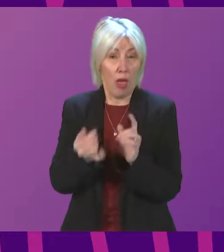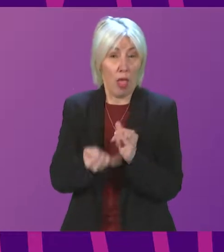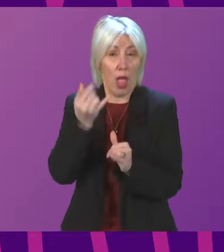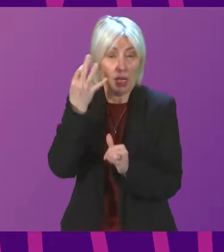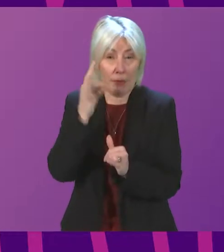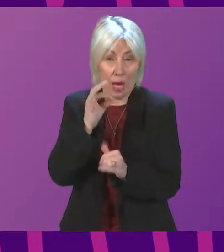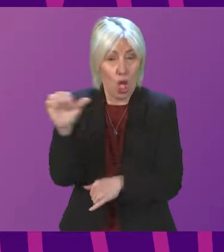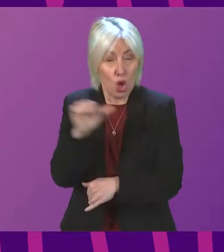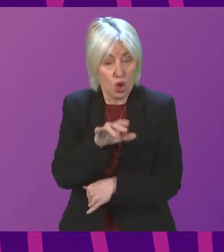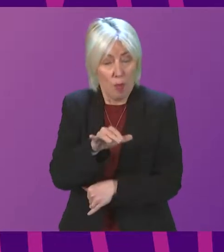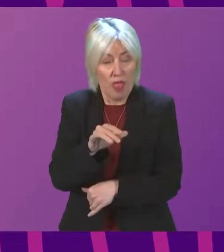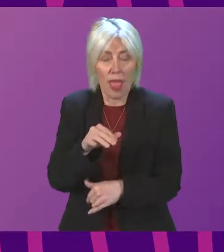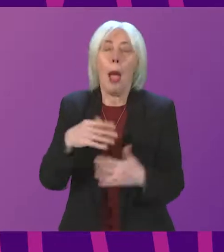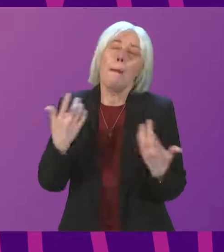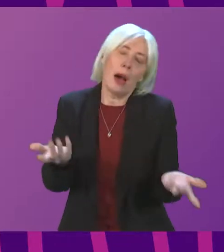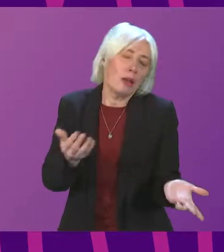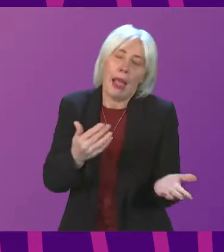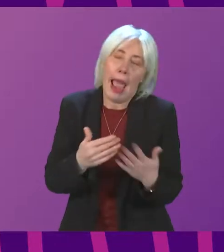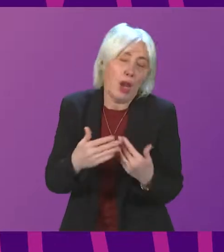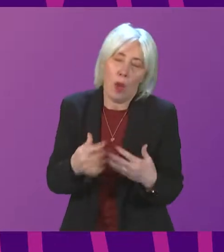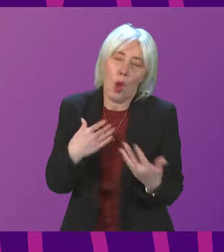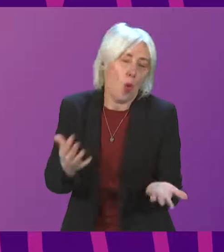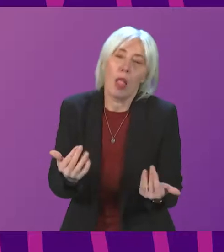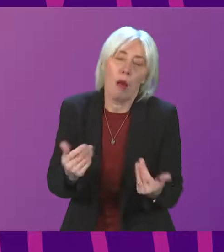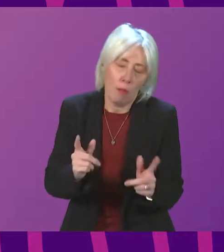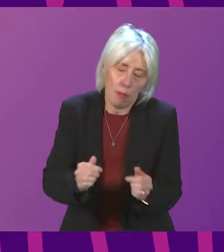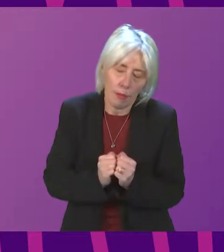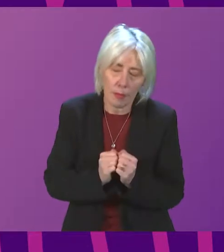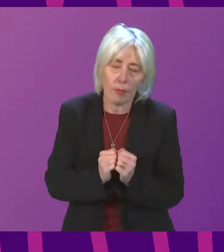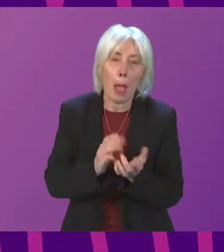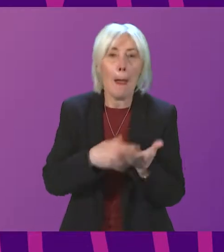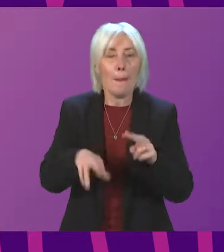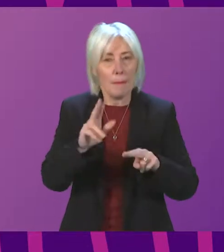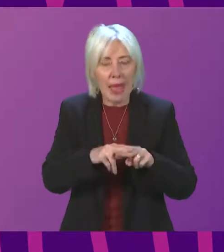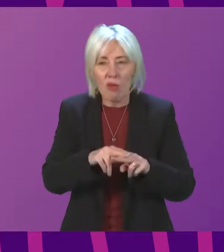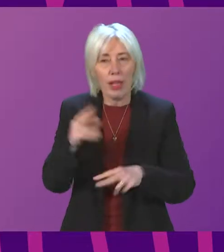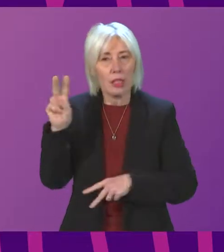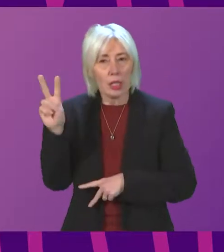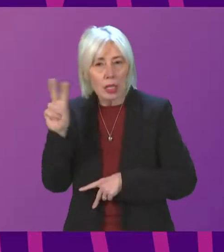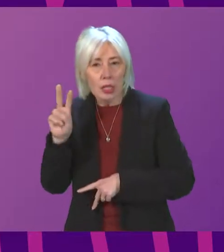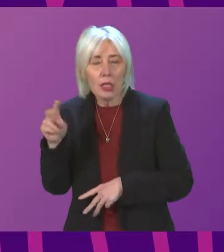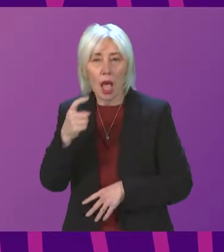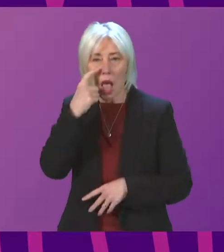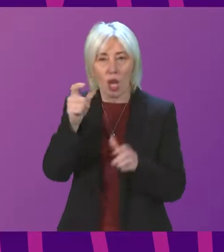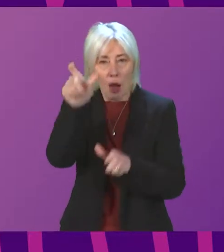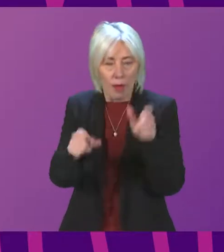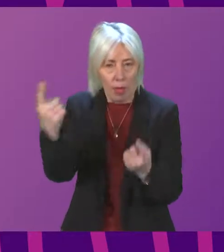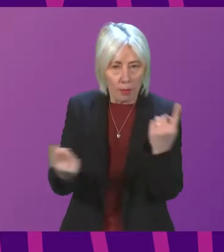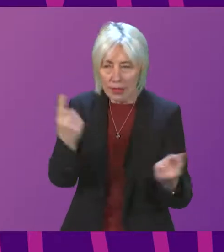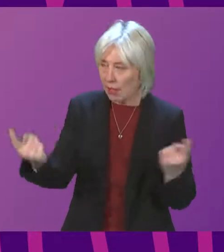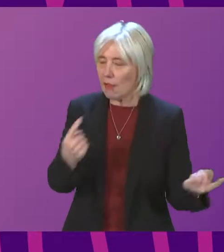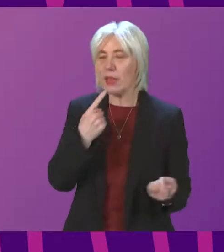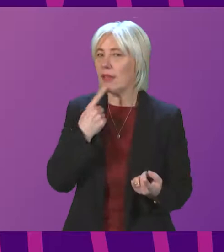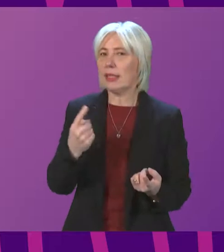first place. However, it's welcome. Parents and youngsters have described the